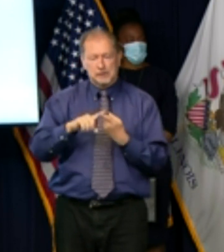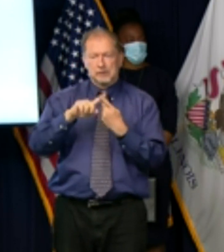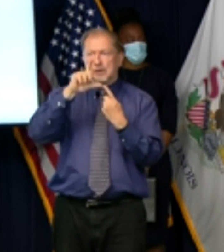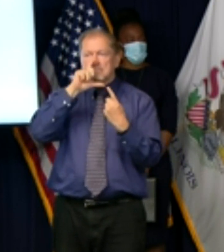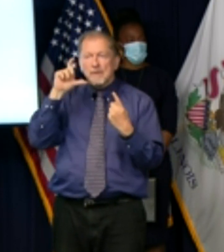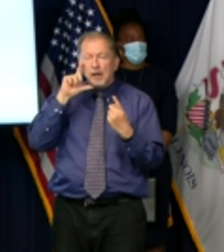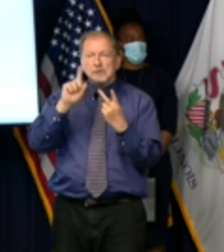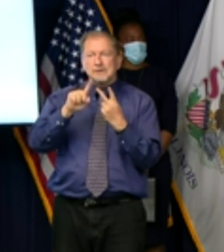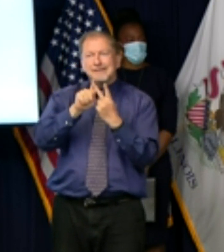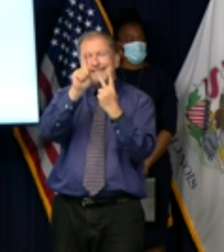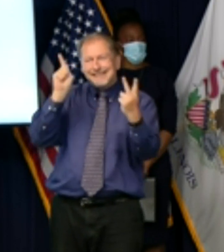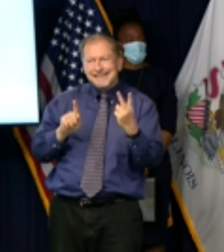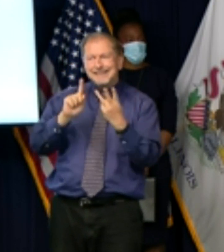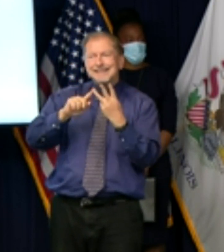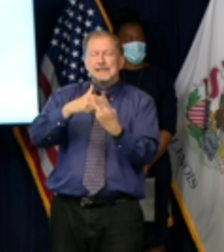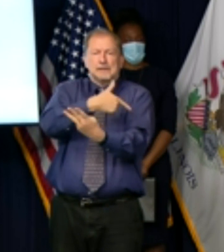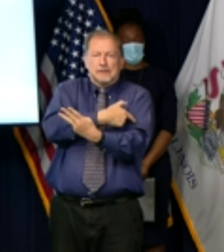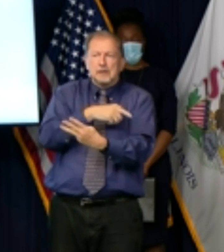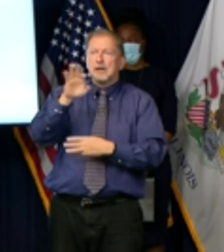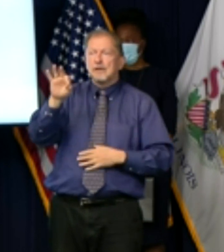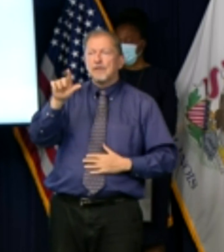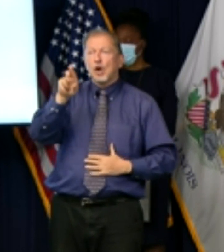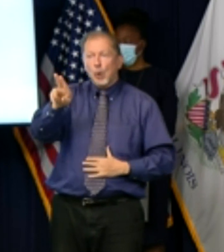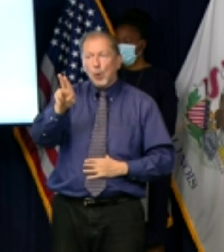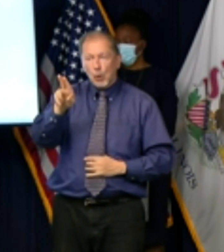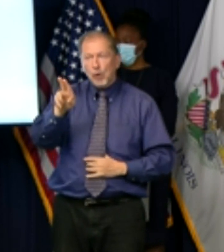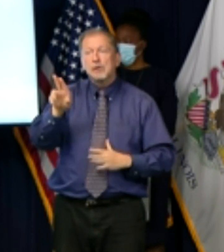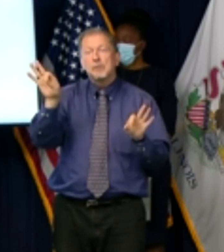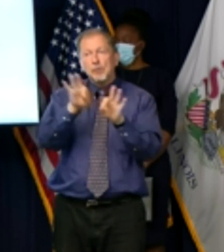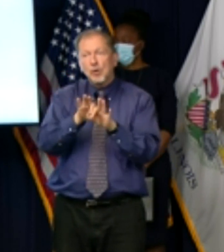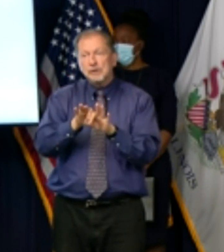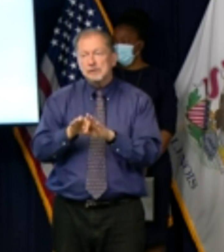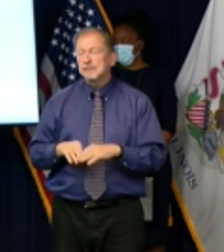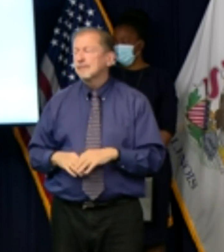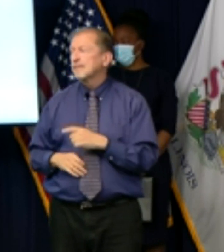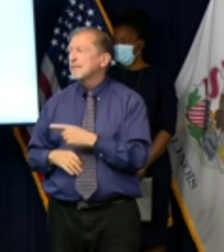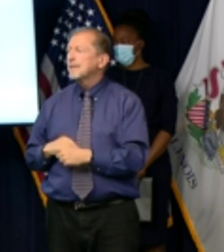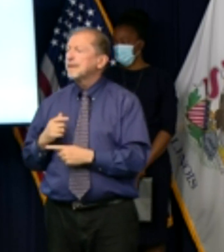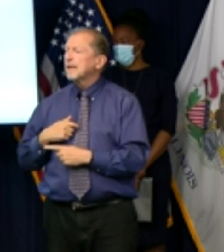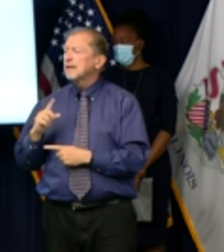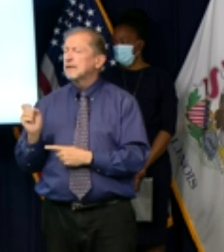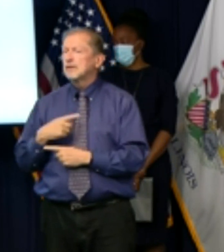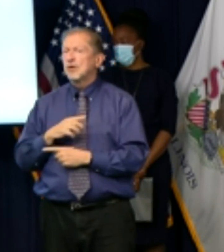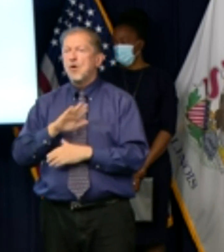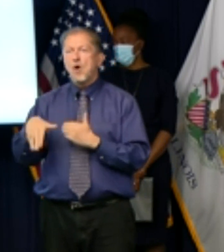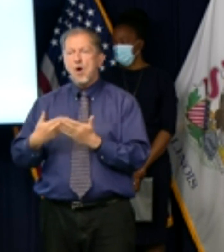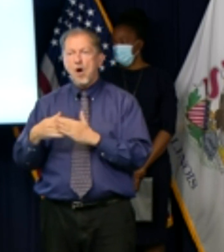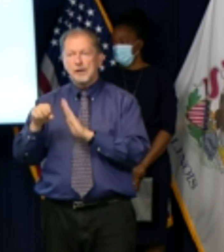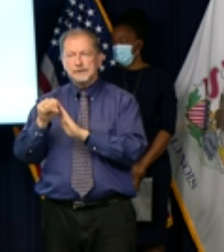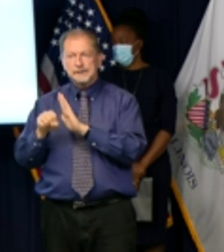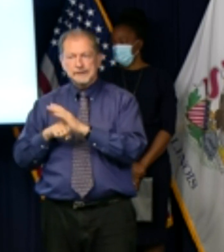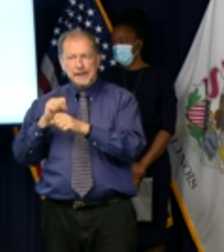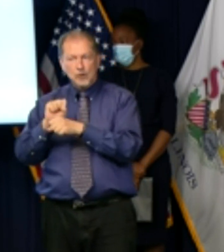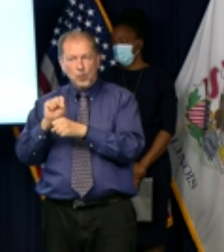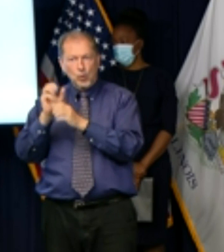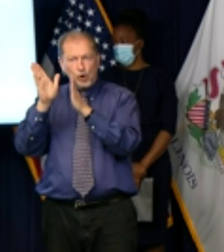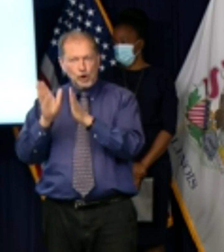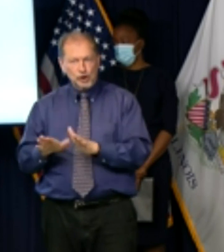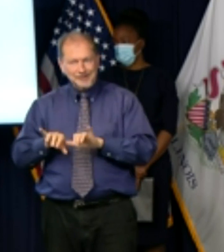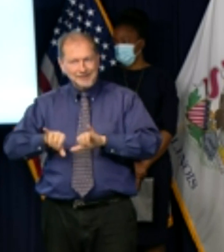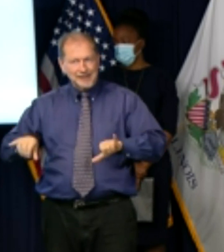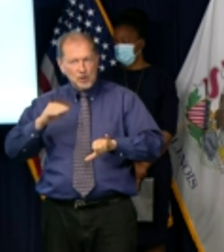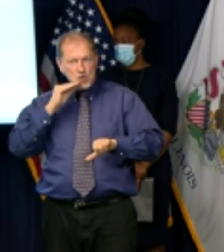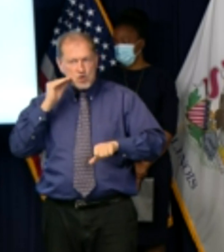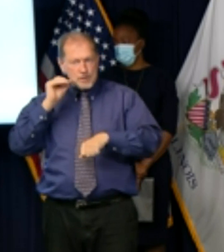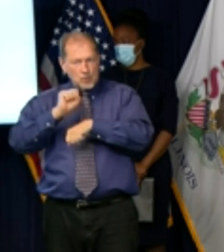get a flu shot we're going to get there jim lee to wmy will all state workers who can do so be working from home as